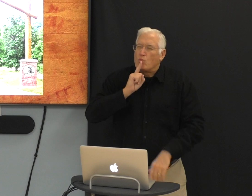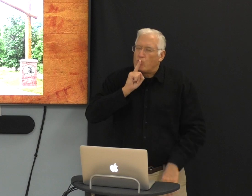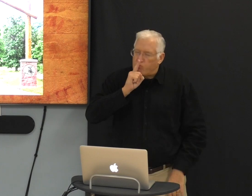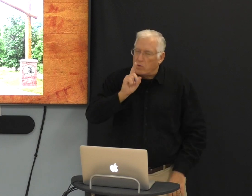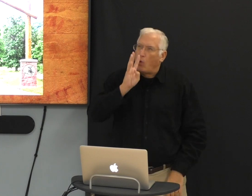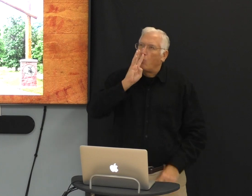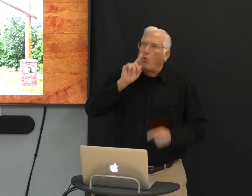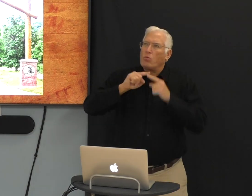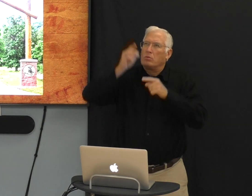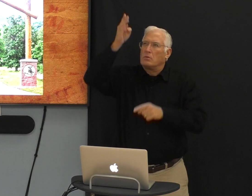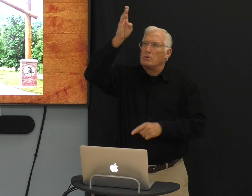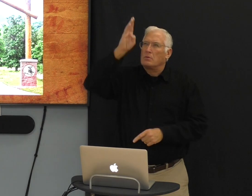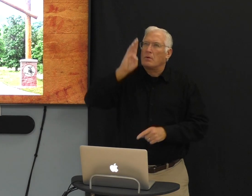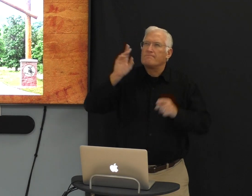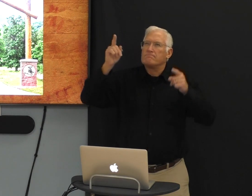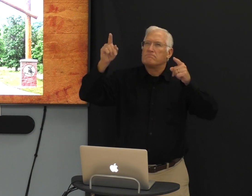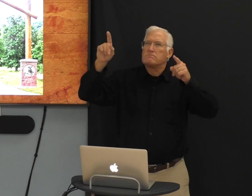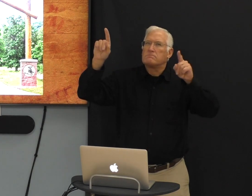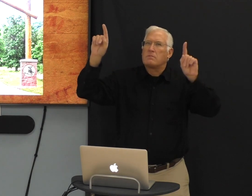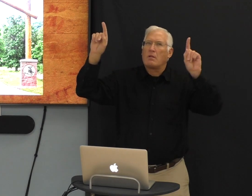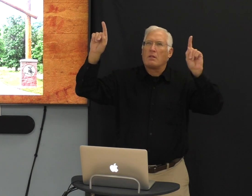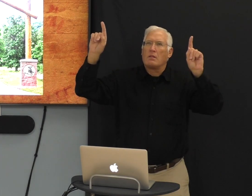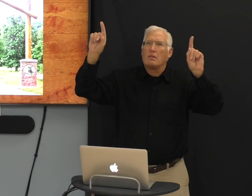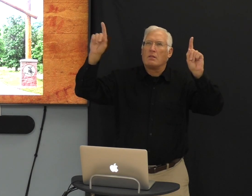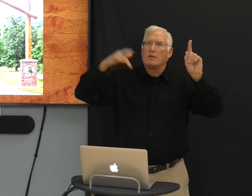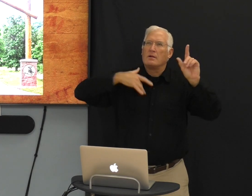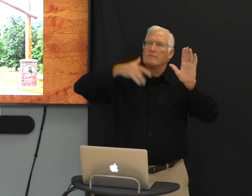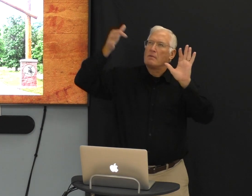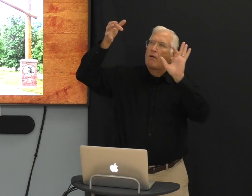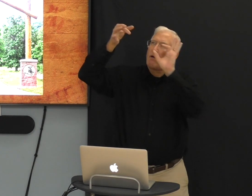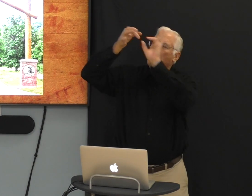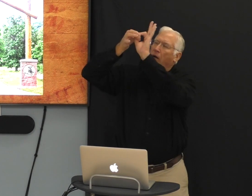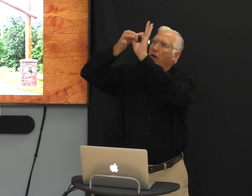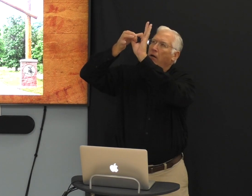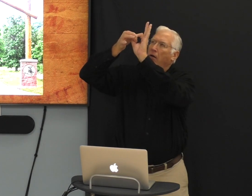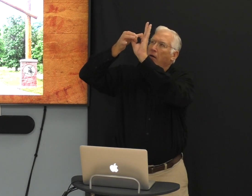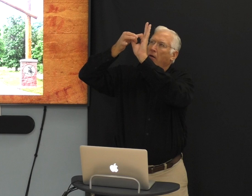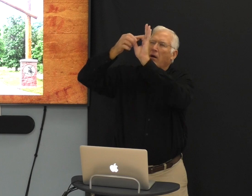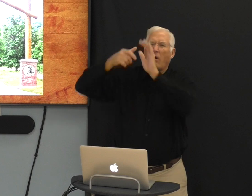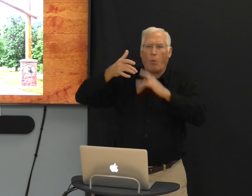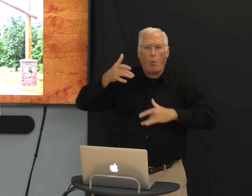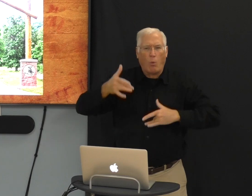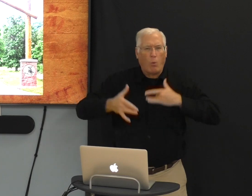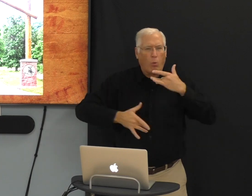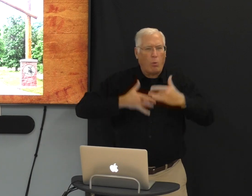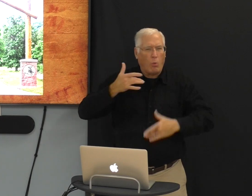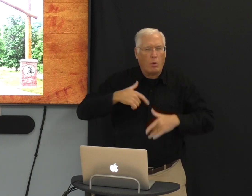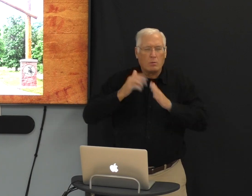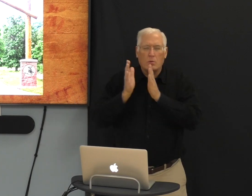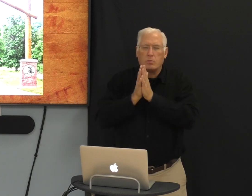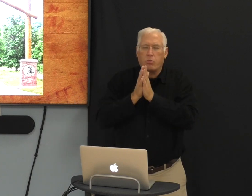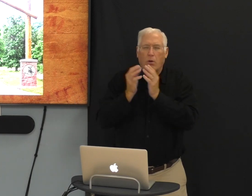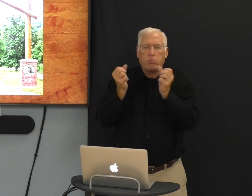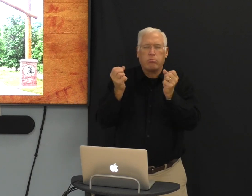And I really was talking to God. I felt that connection. Oh, I was so excited.